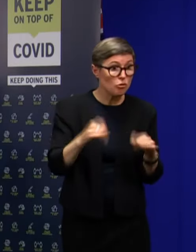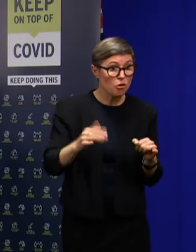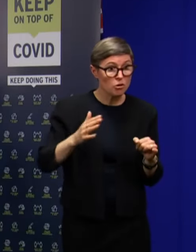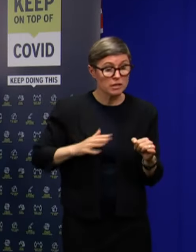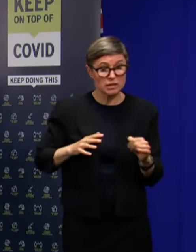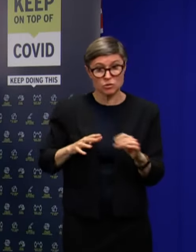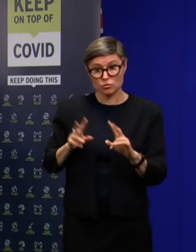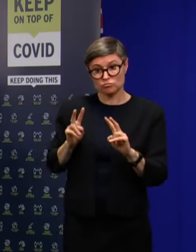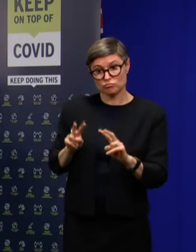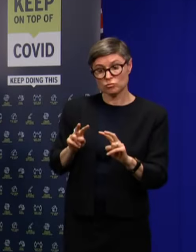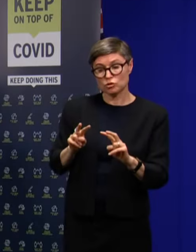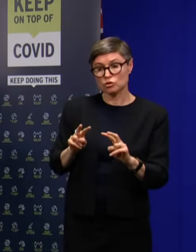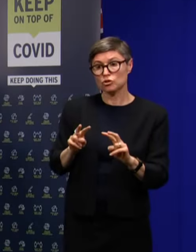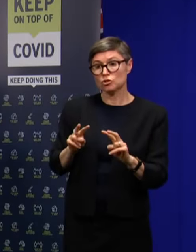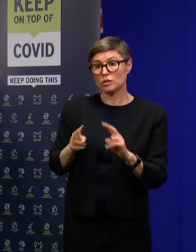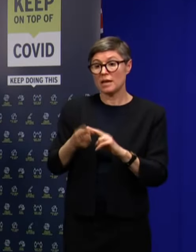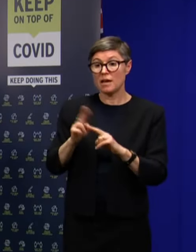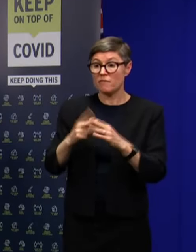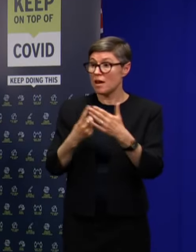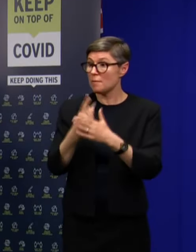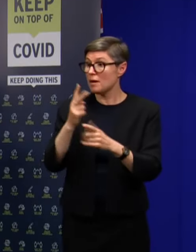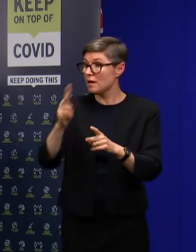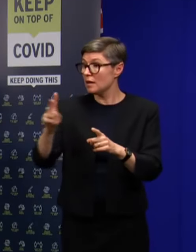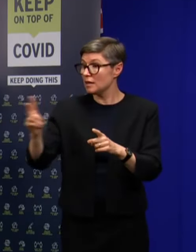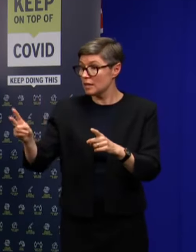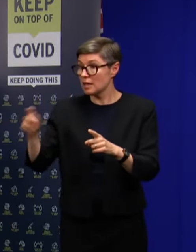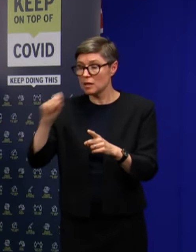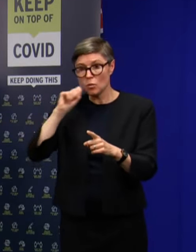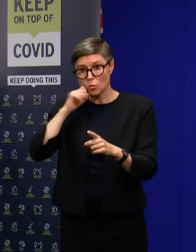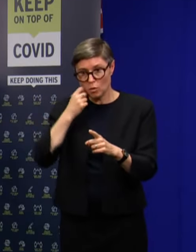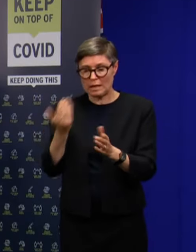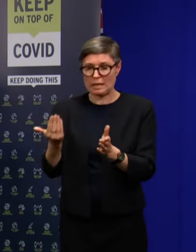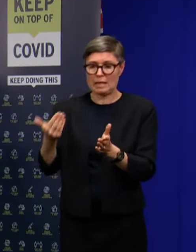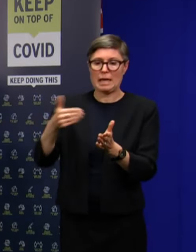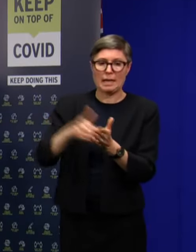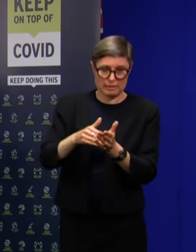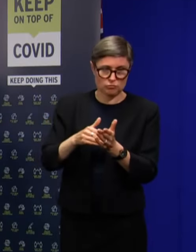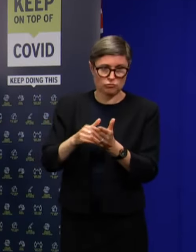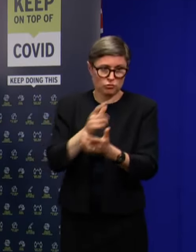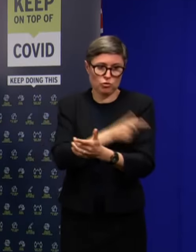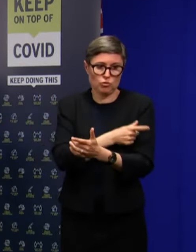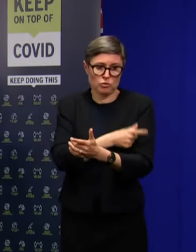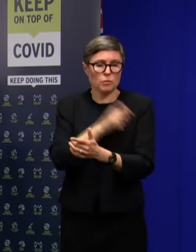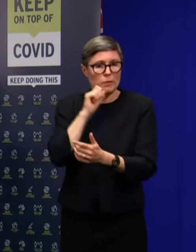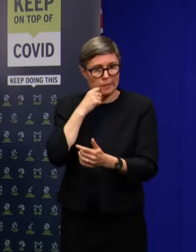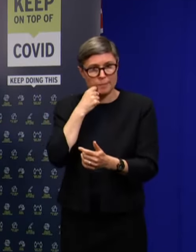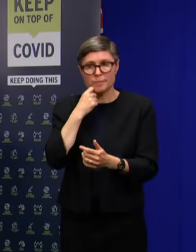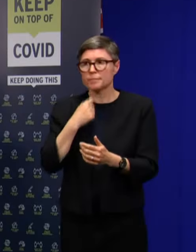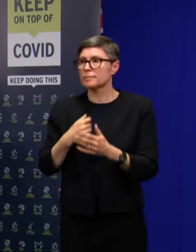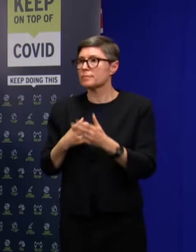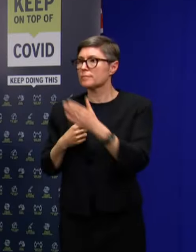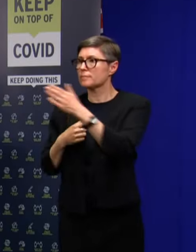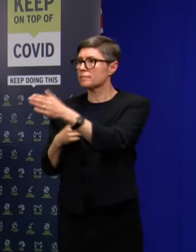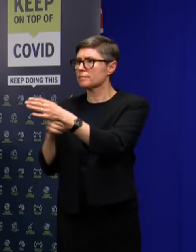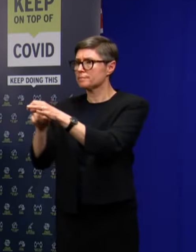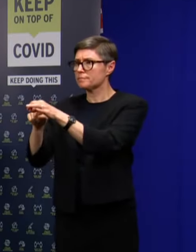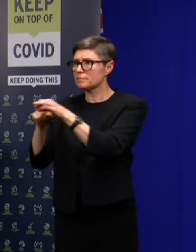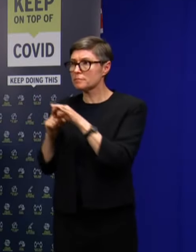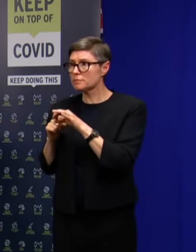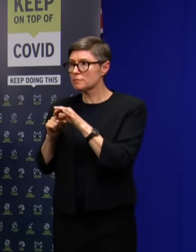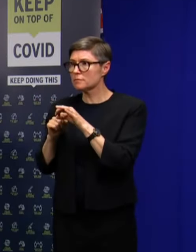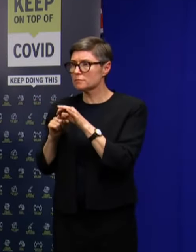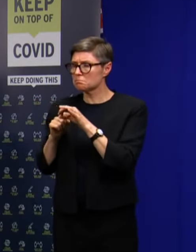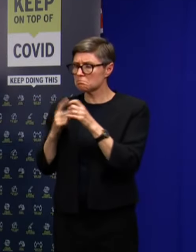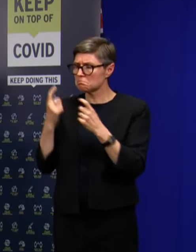valid good to go pass and they require to go into hotel quarantine, we will put additional measures in place. Is there anything more that can be done to